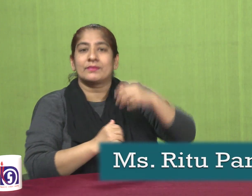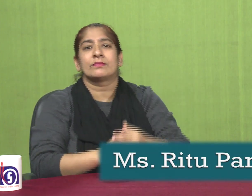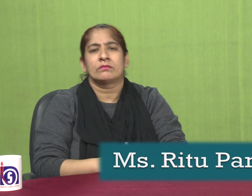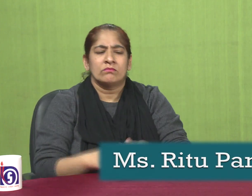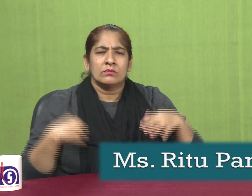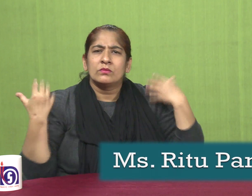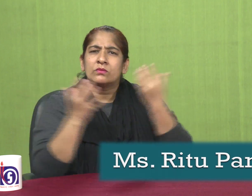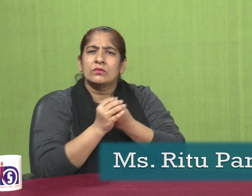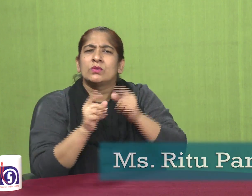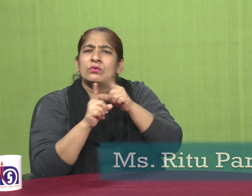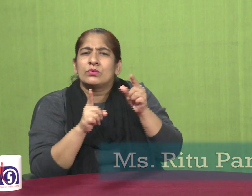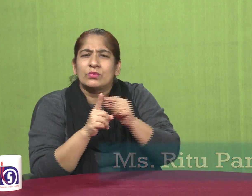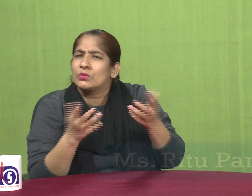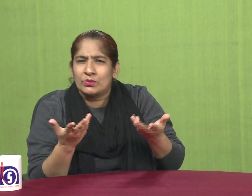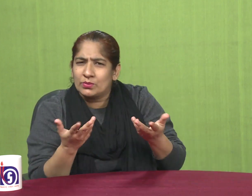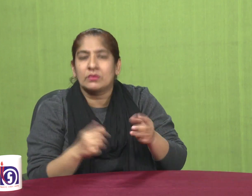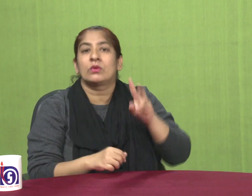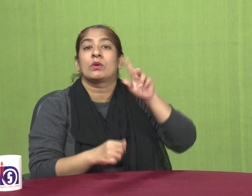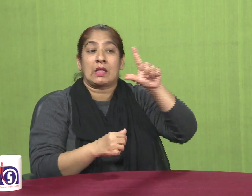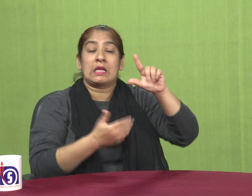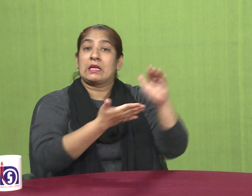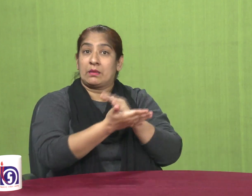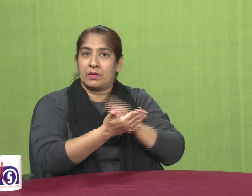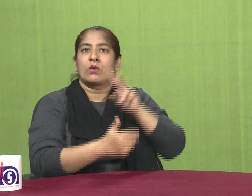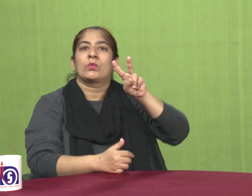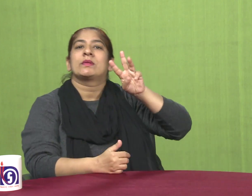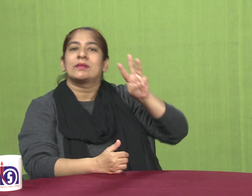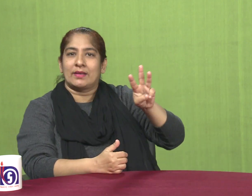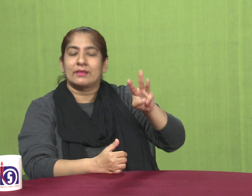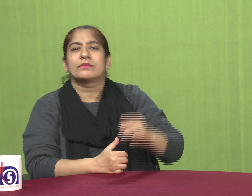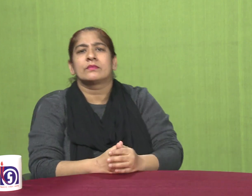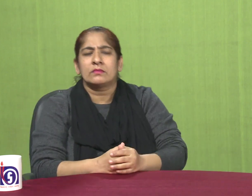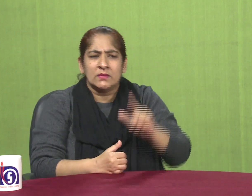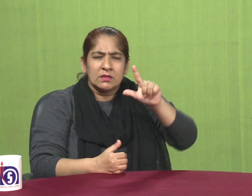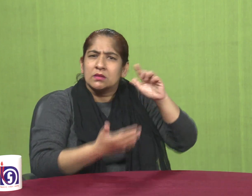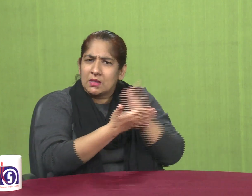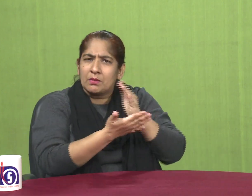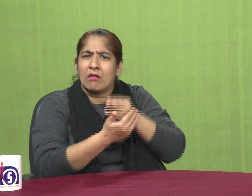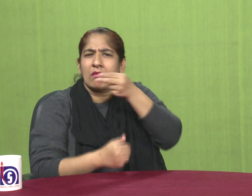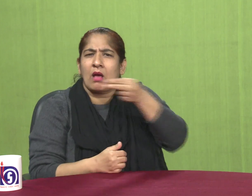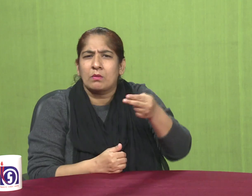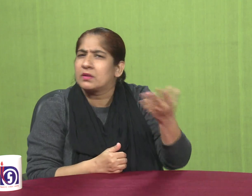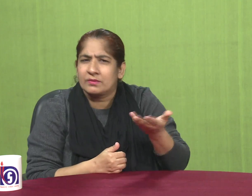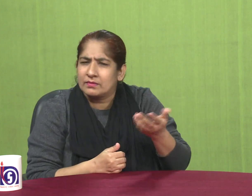we are doing lesson 23 lesson name is